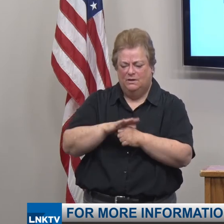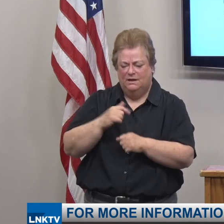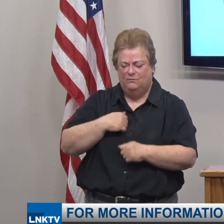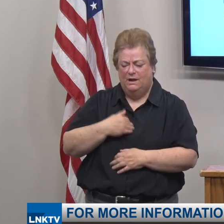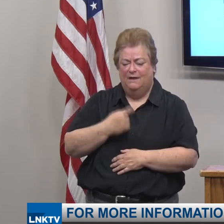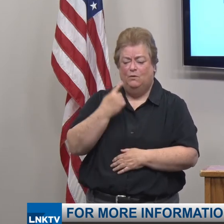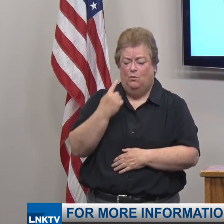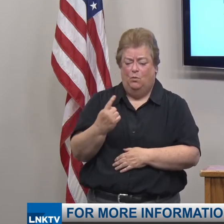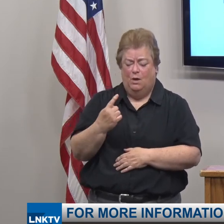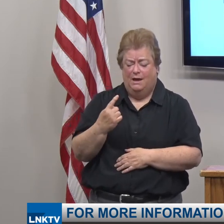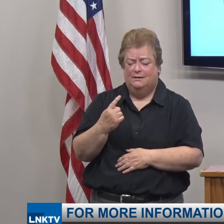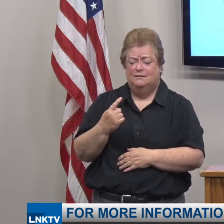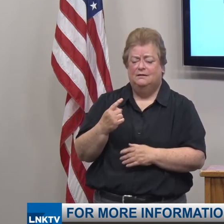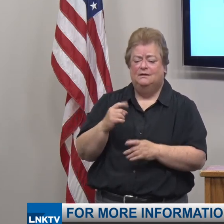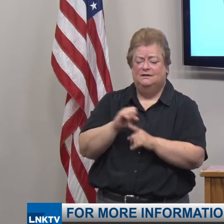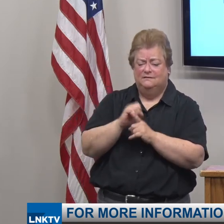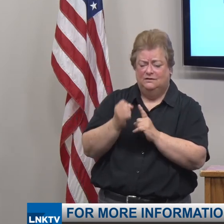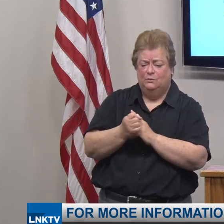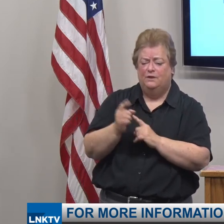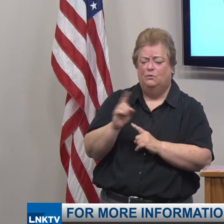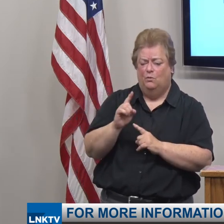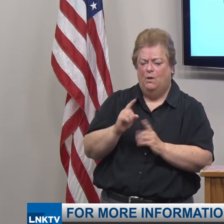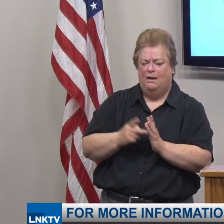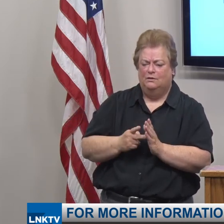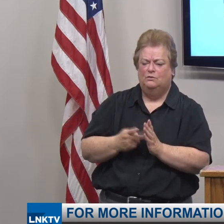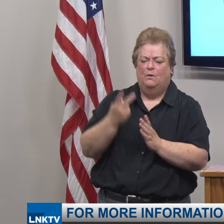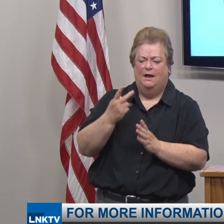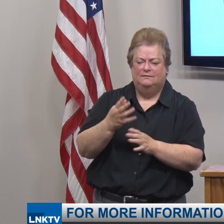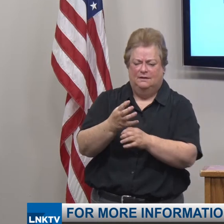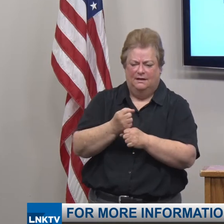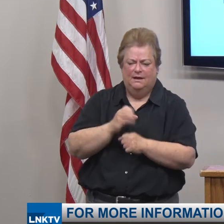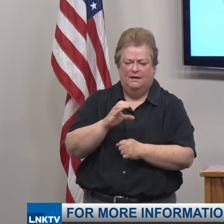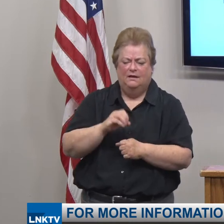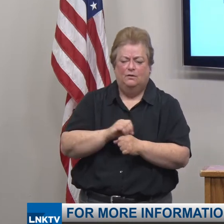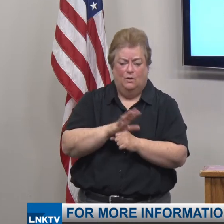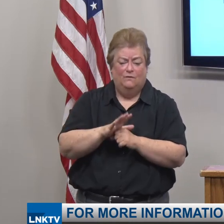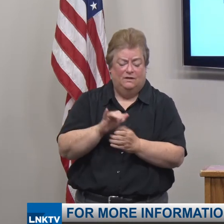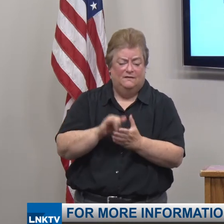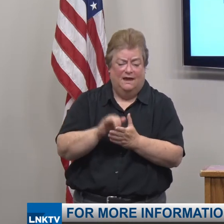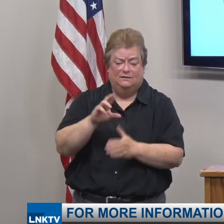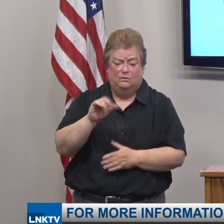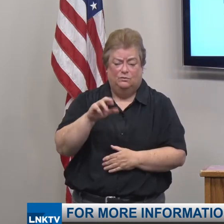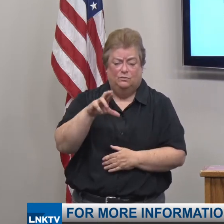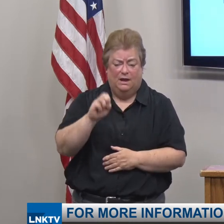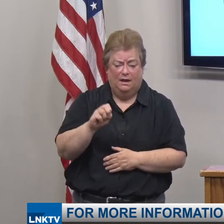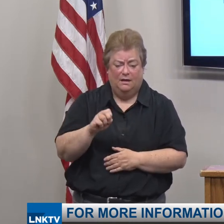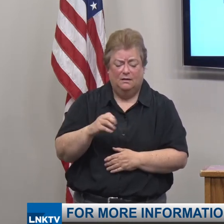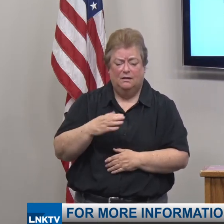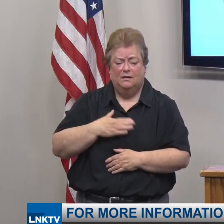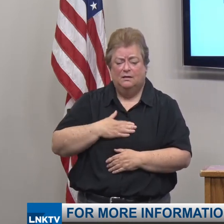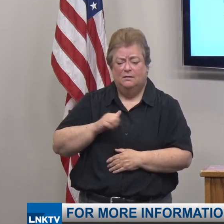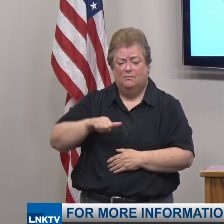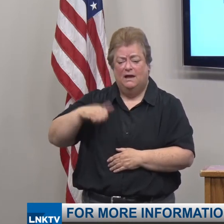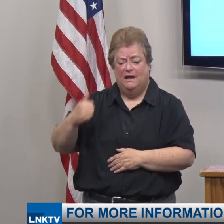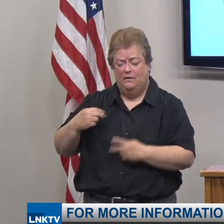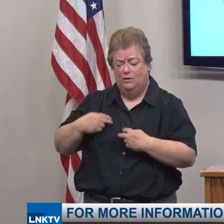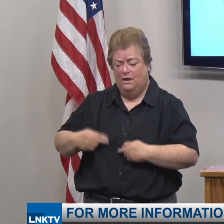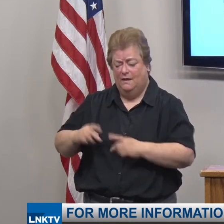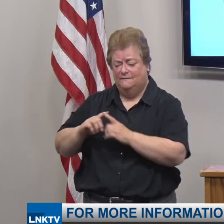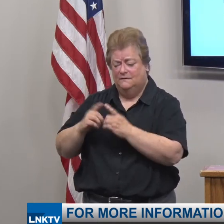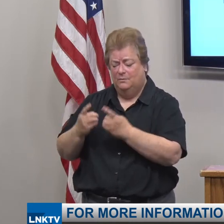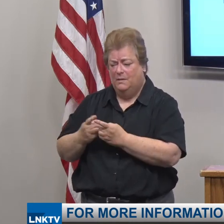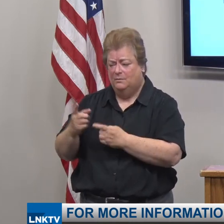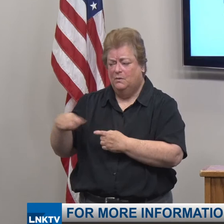situation of reinfection and it has been, you're right, very rare. I hear my other health department colleagues